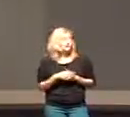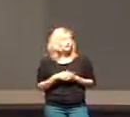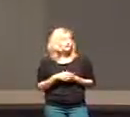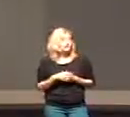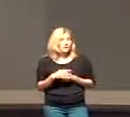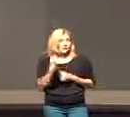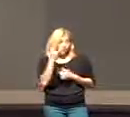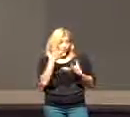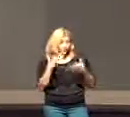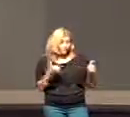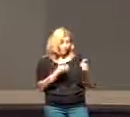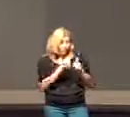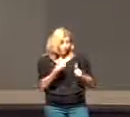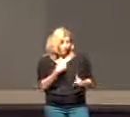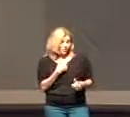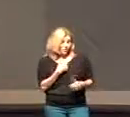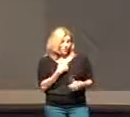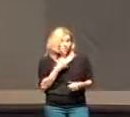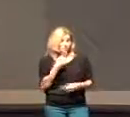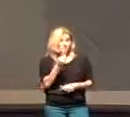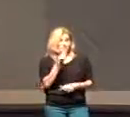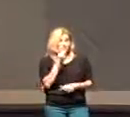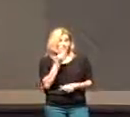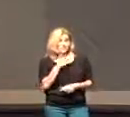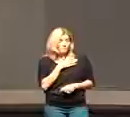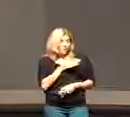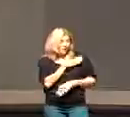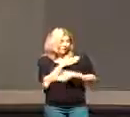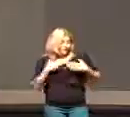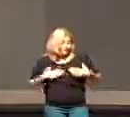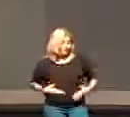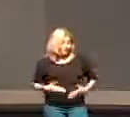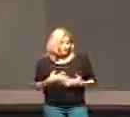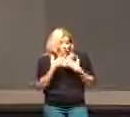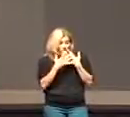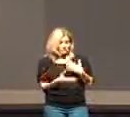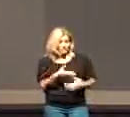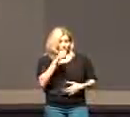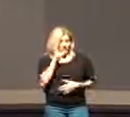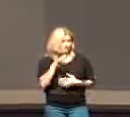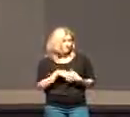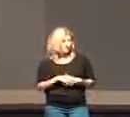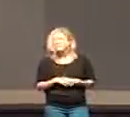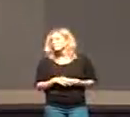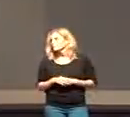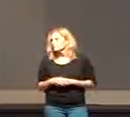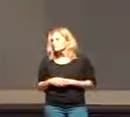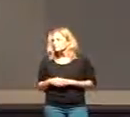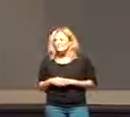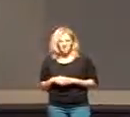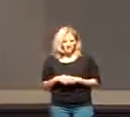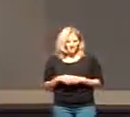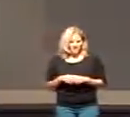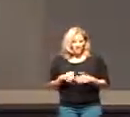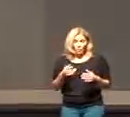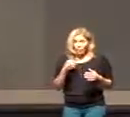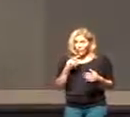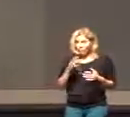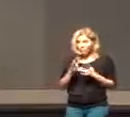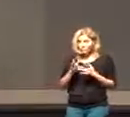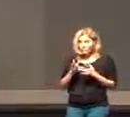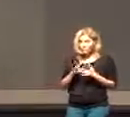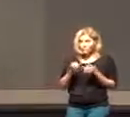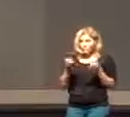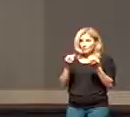if you want to follow after me you must eat my flesh and drink my blood. And do you remember what the Bible says?